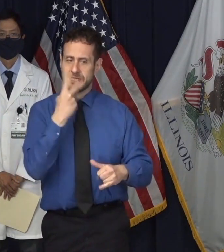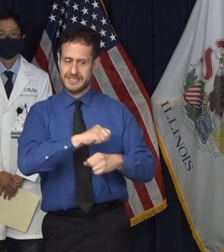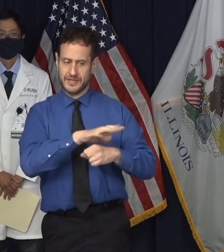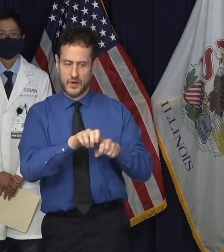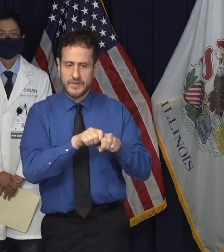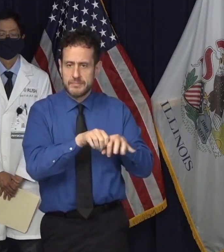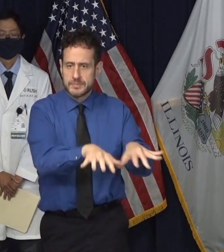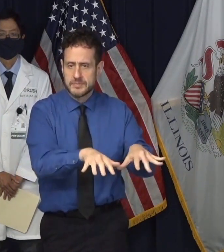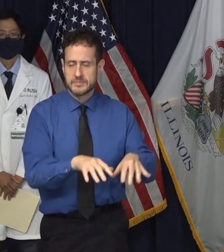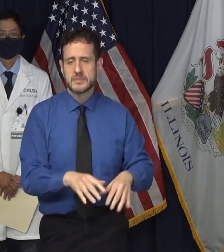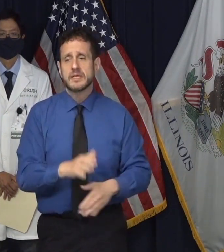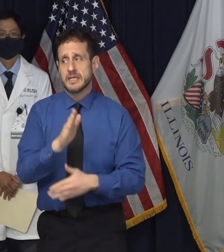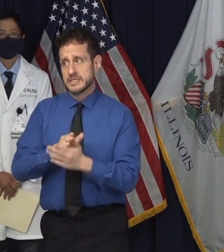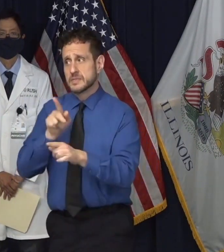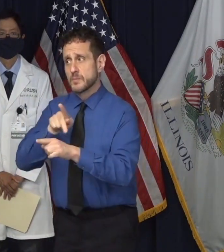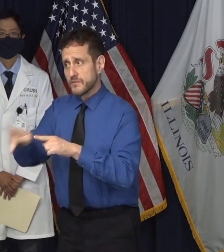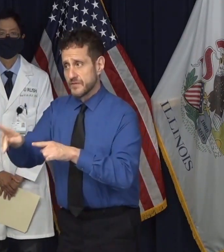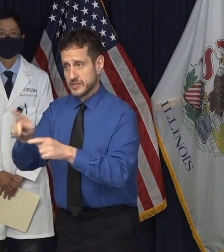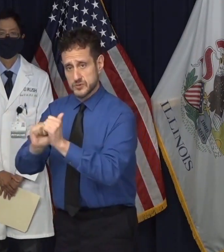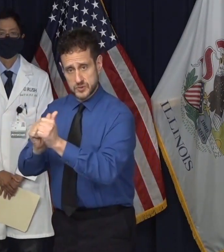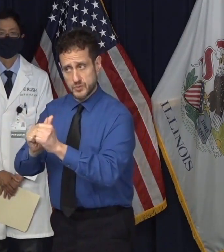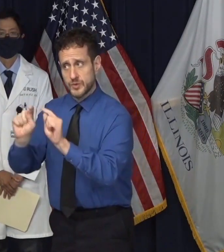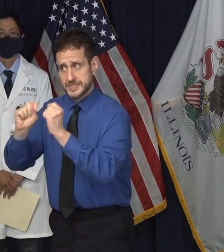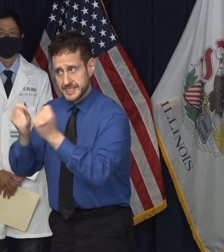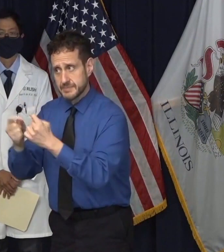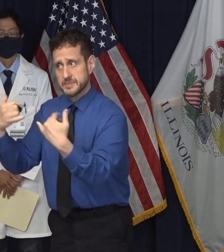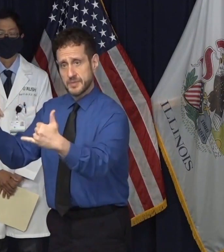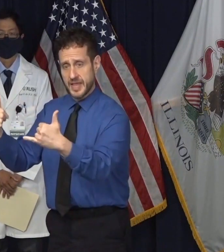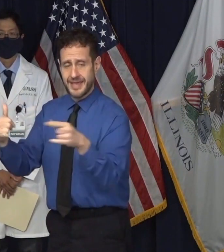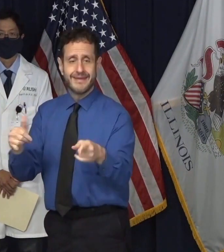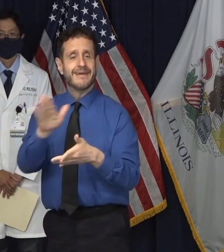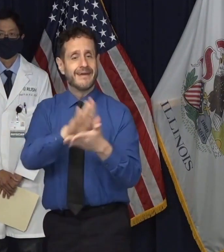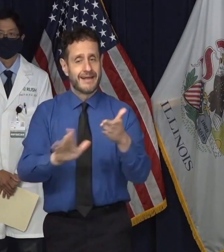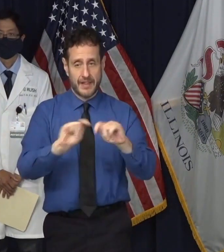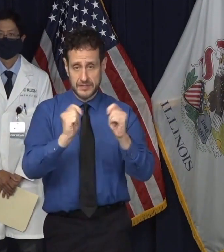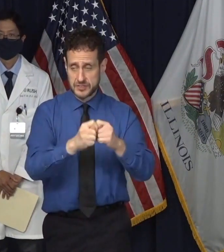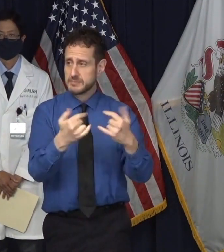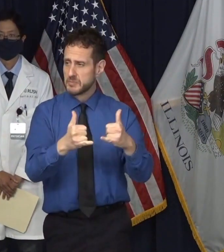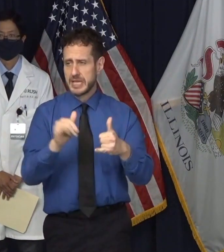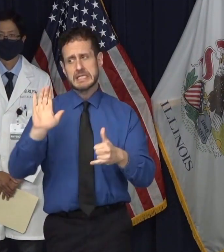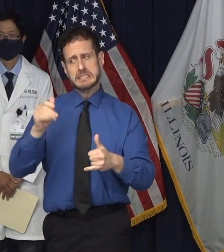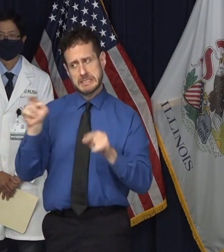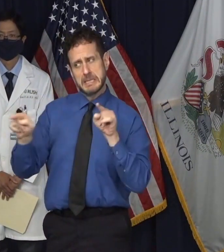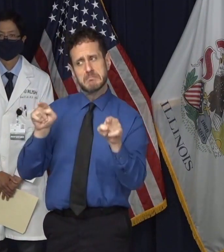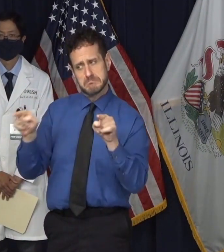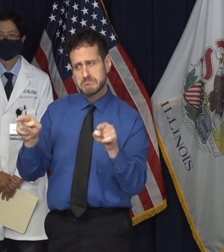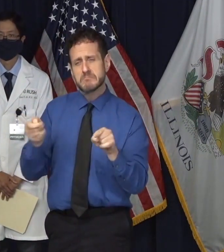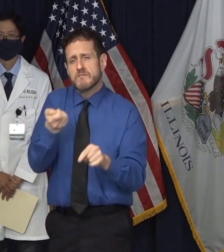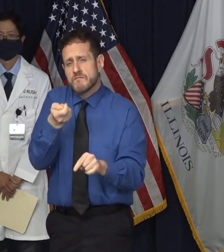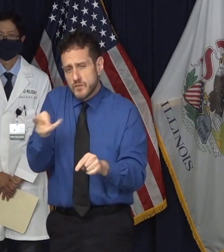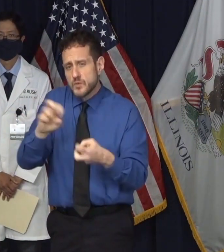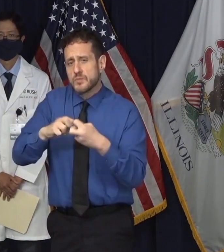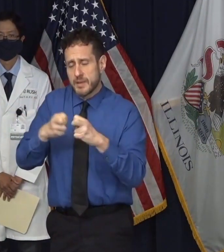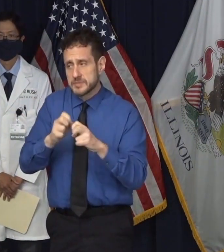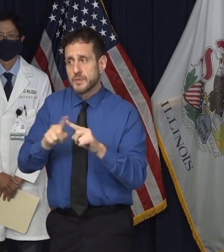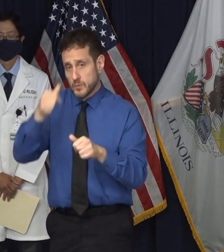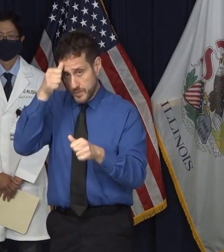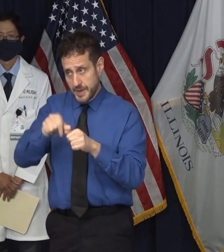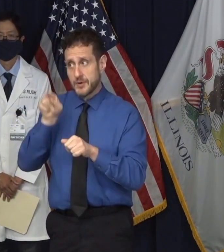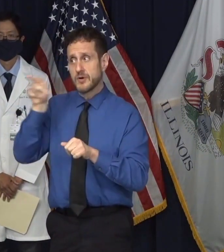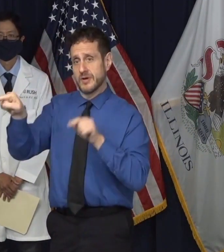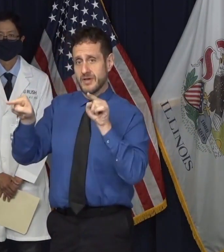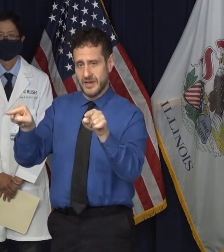sports and even some college teams play seemingly without many problems. But remember that these programs are